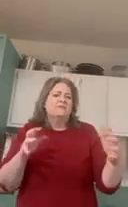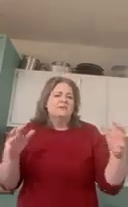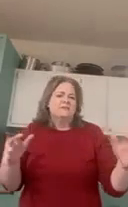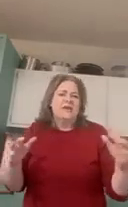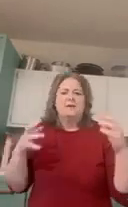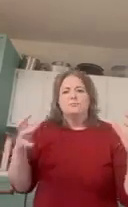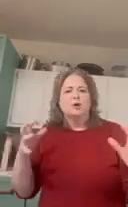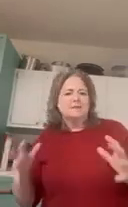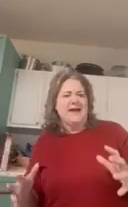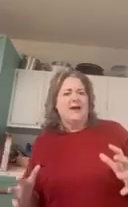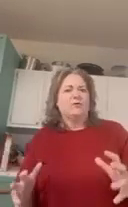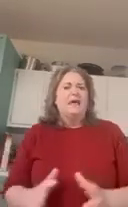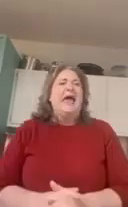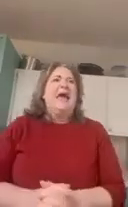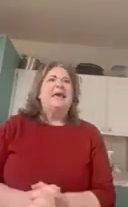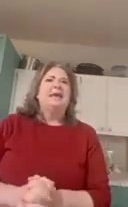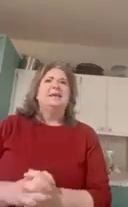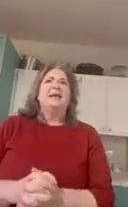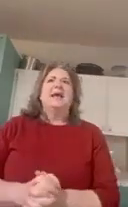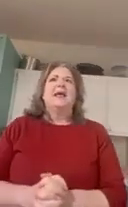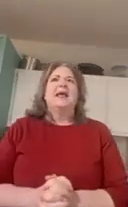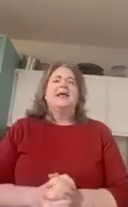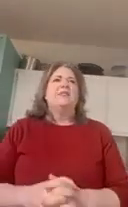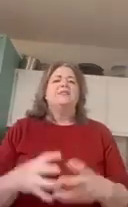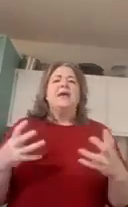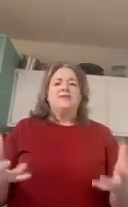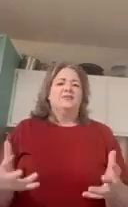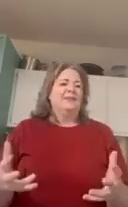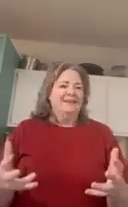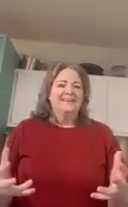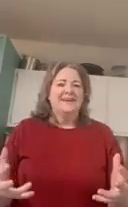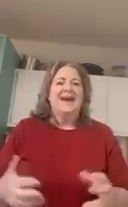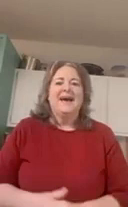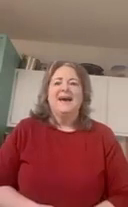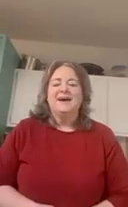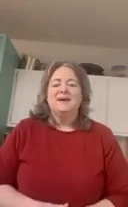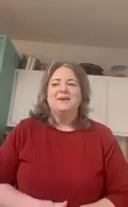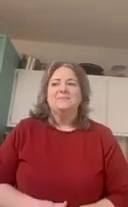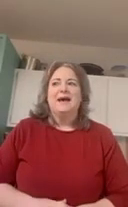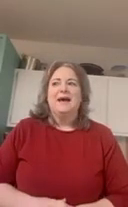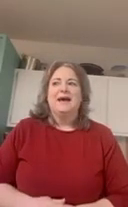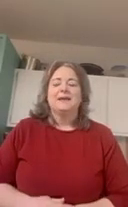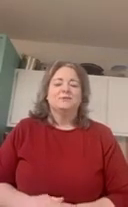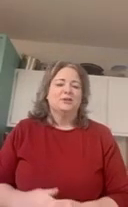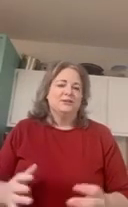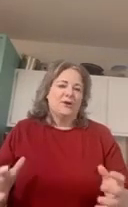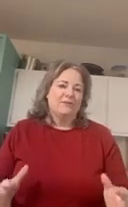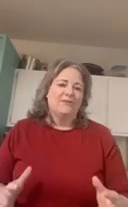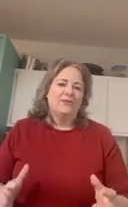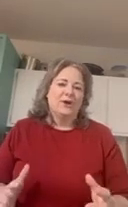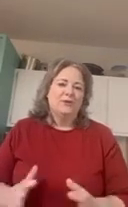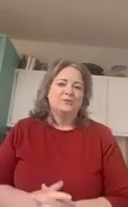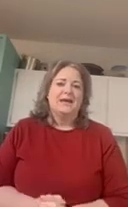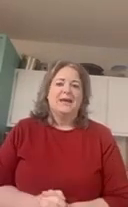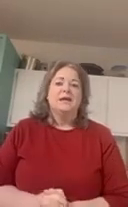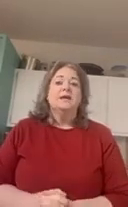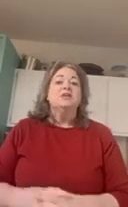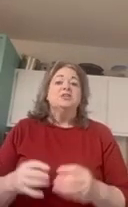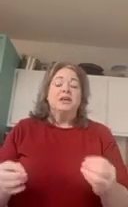of the day booked out and thankfully i um had an opportunity to talk with a fellow coach and she asked